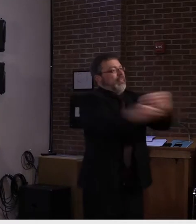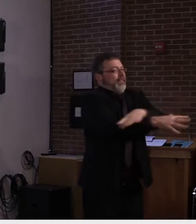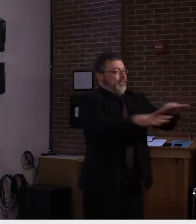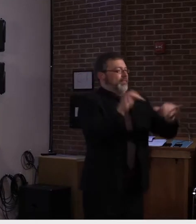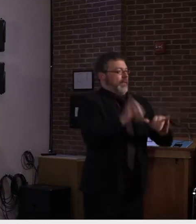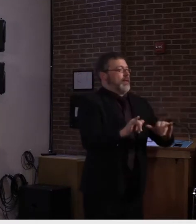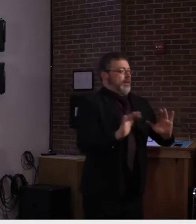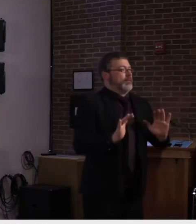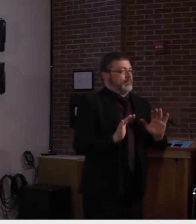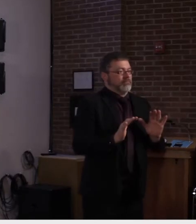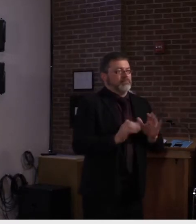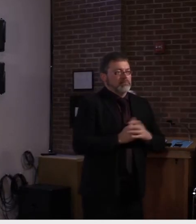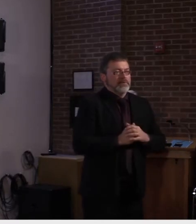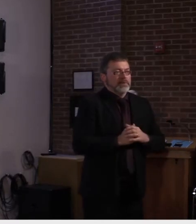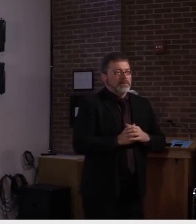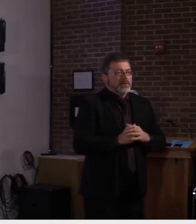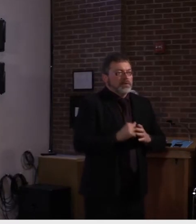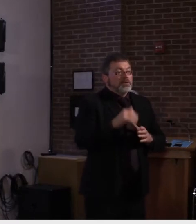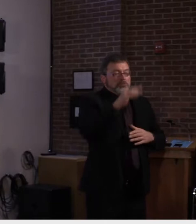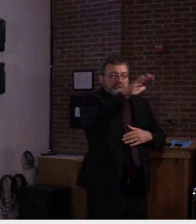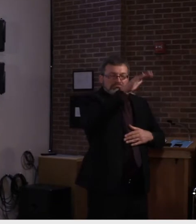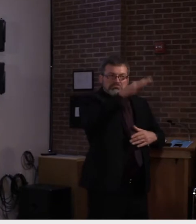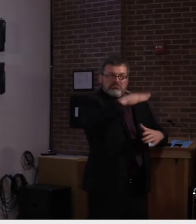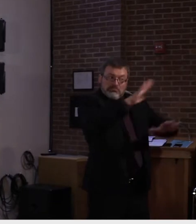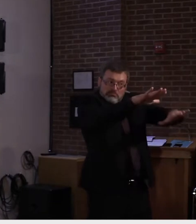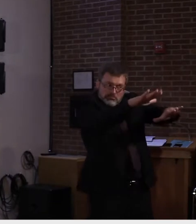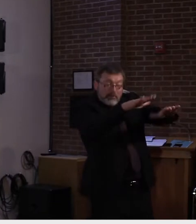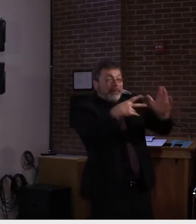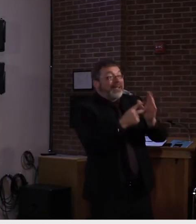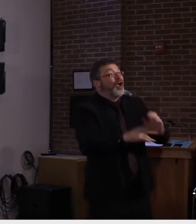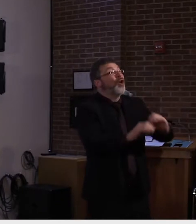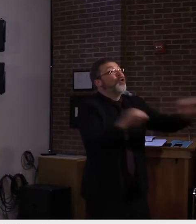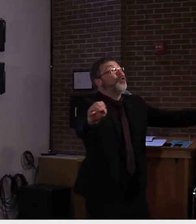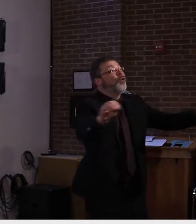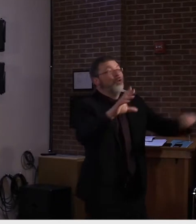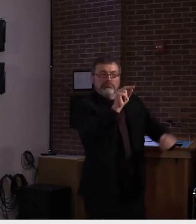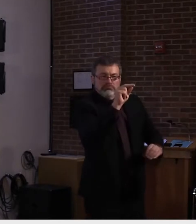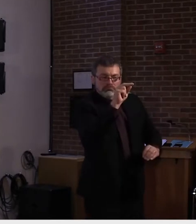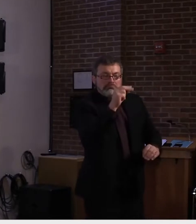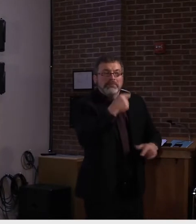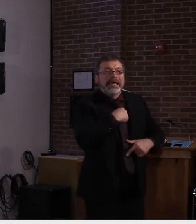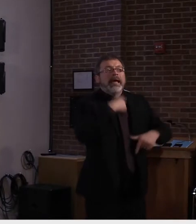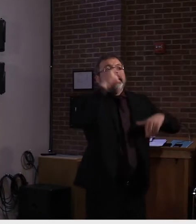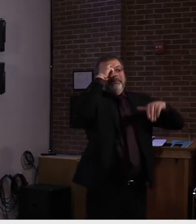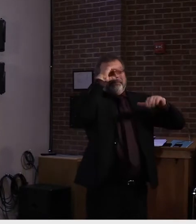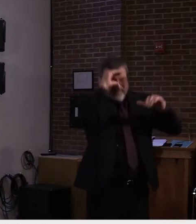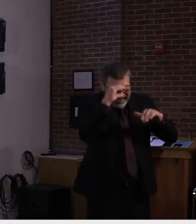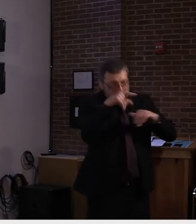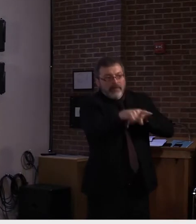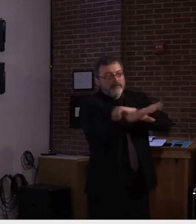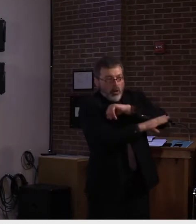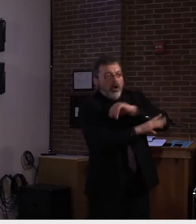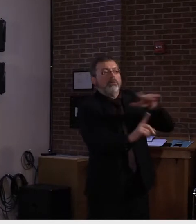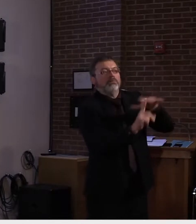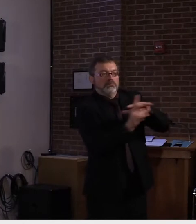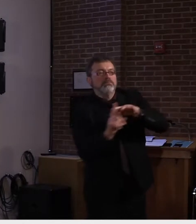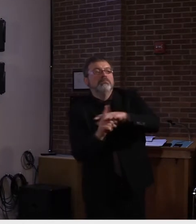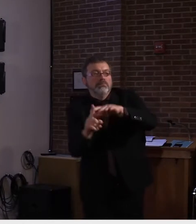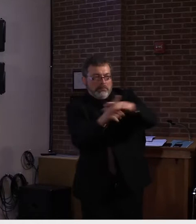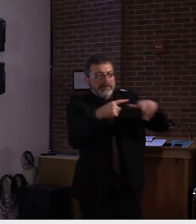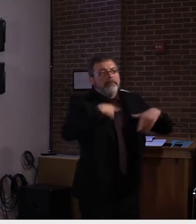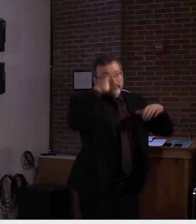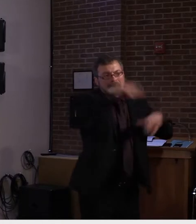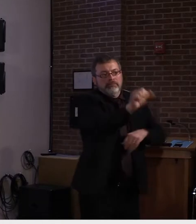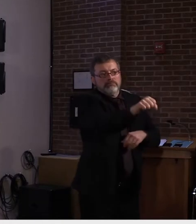have been employing over the past many months. Testing, contact tracing, interviewing, and advising people